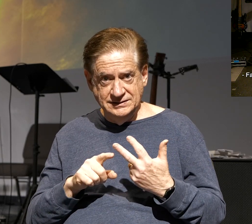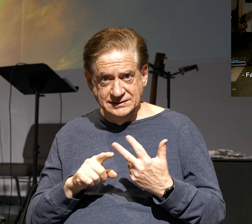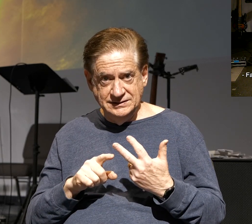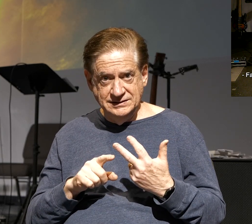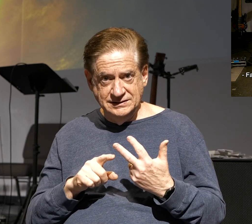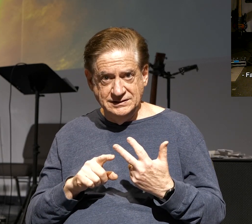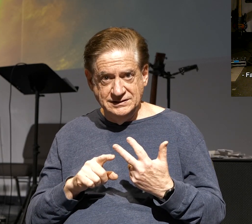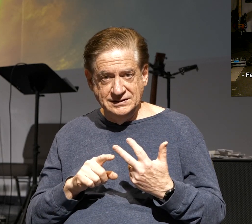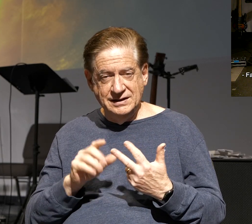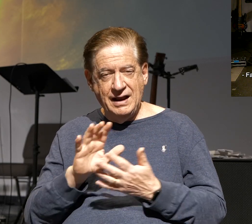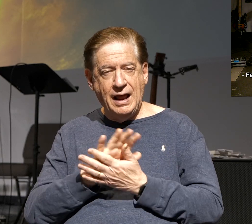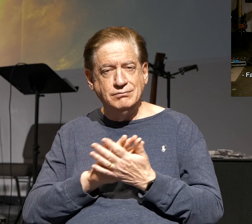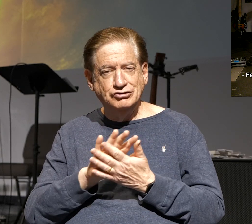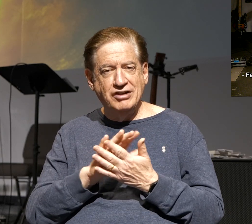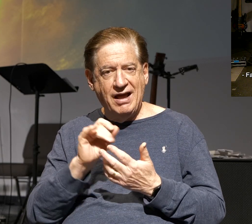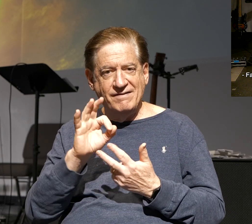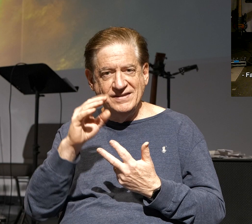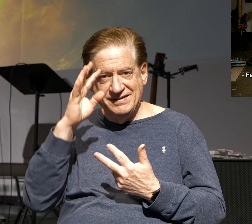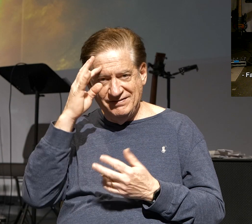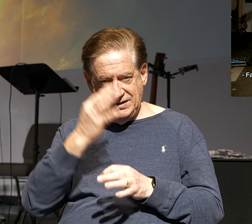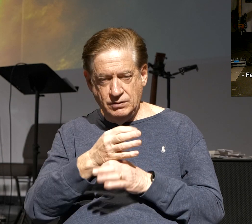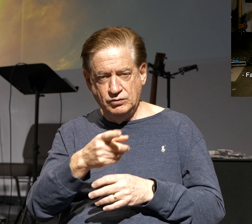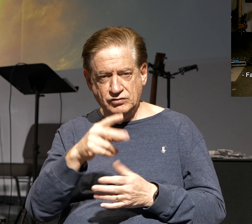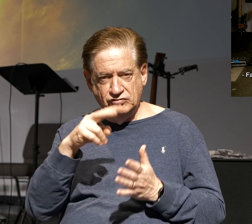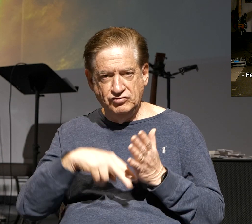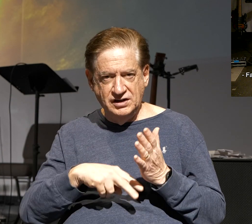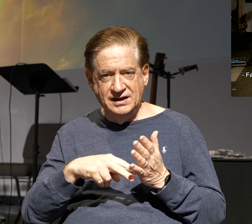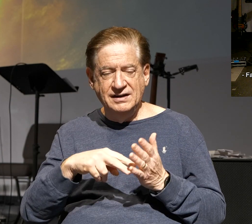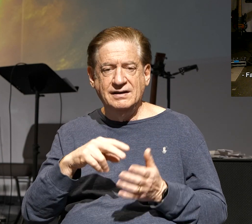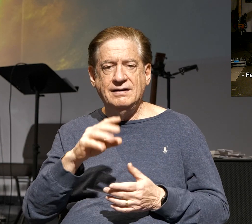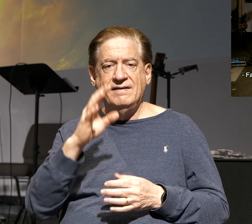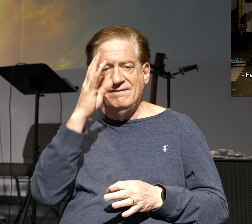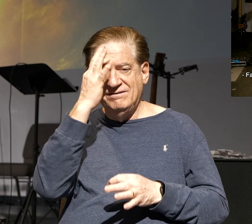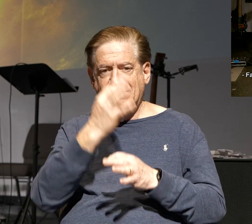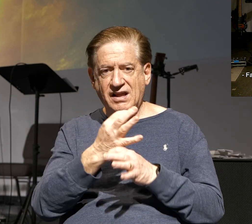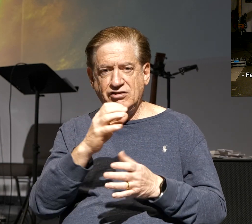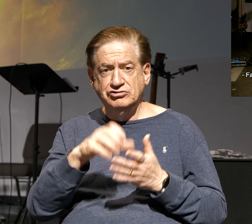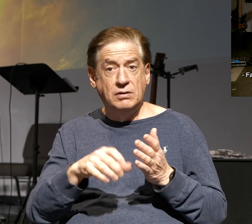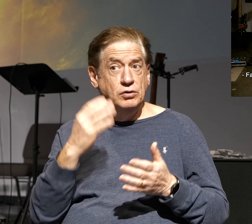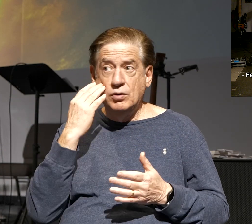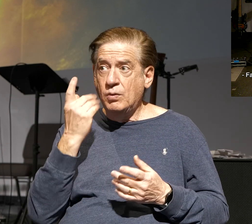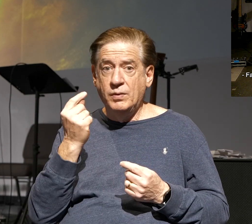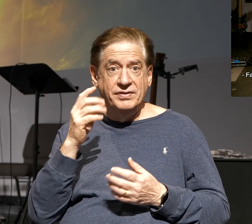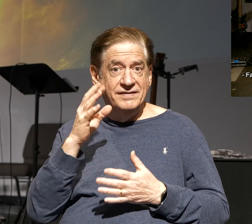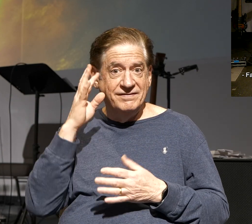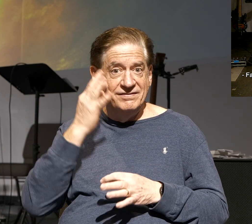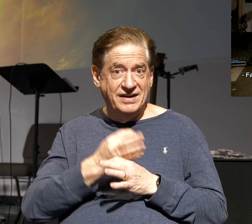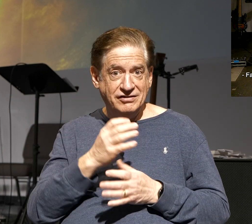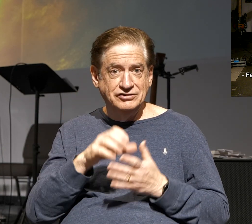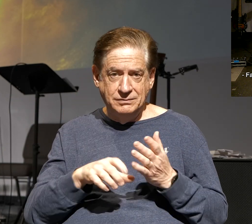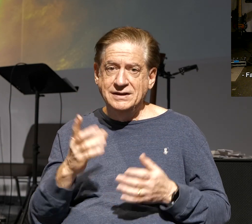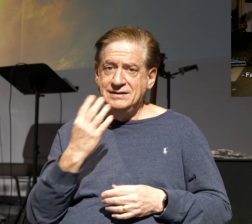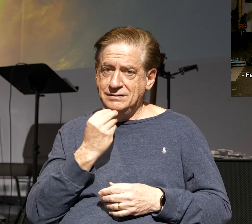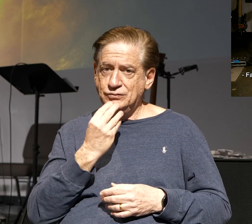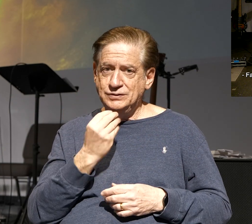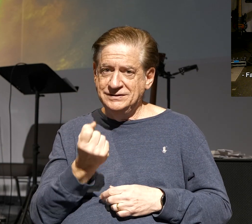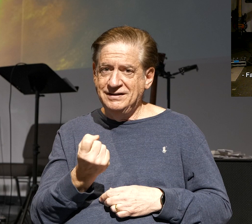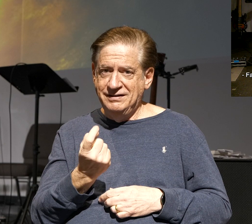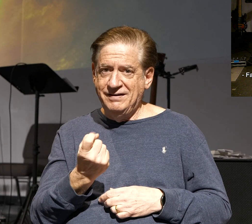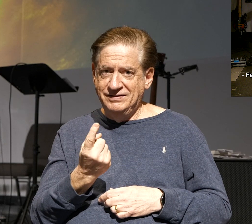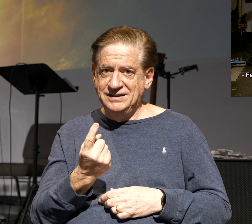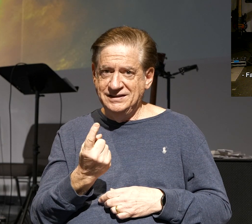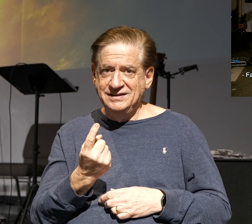aspects of faith, you can also read what is known as the faith chapter in the Bible. Anybody know what the faith chapter is? Hebrews 11.